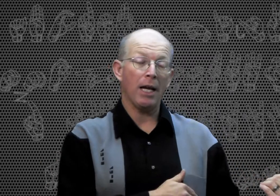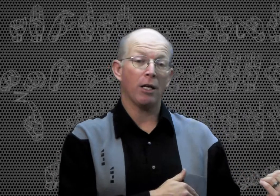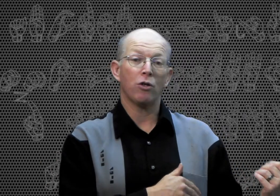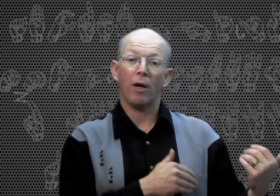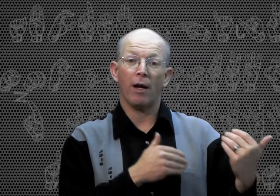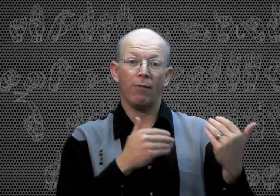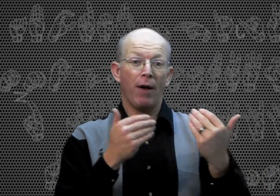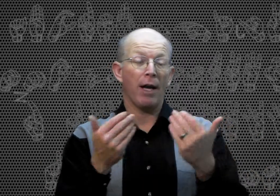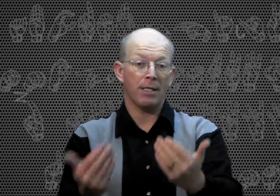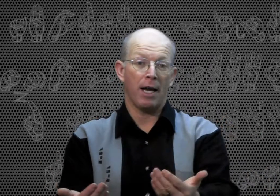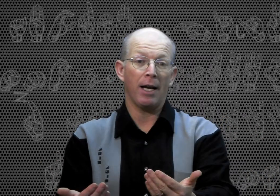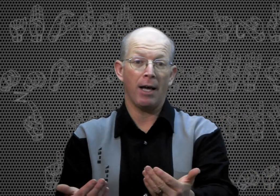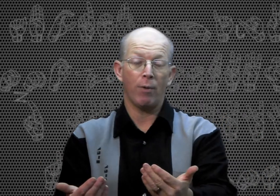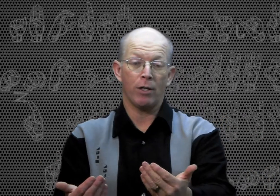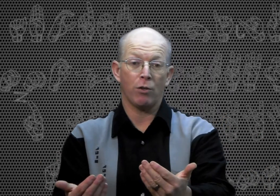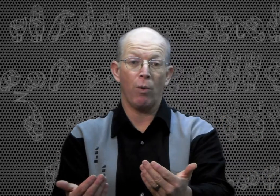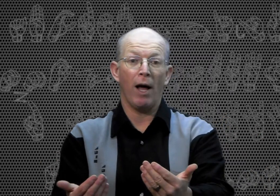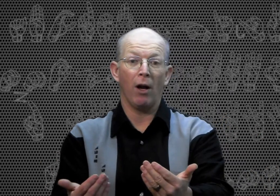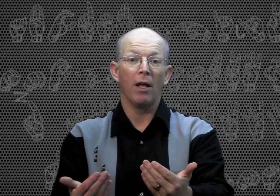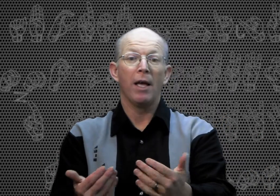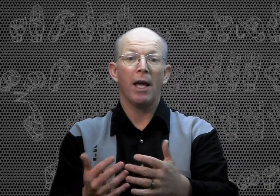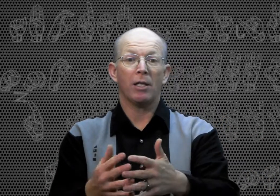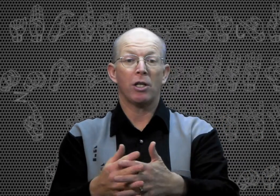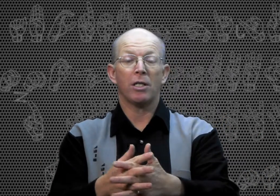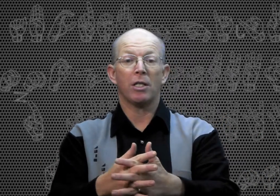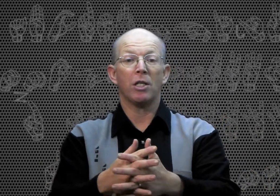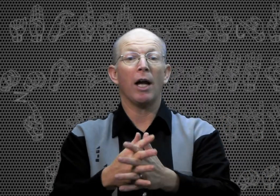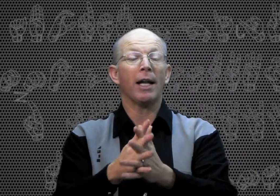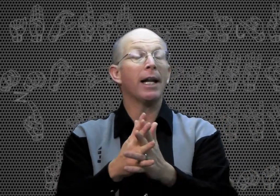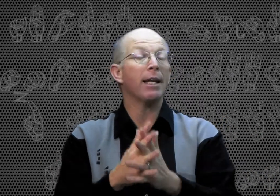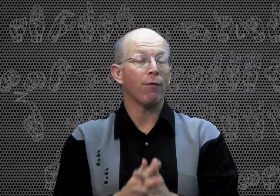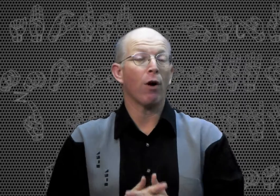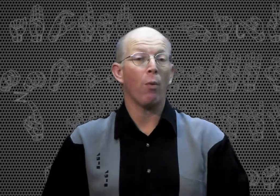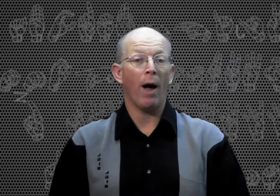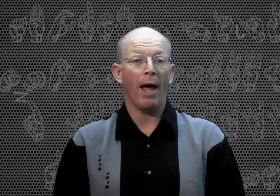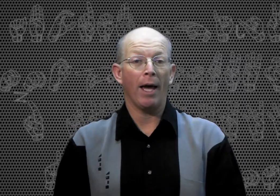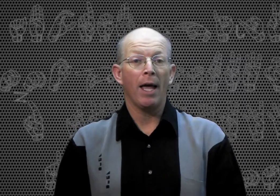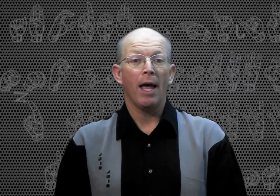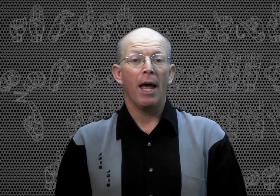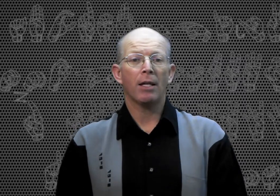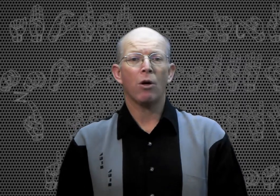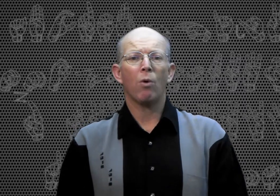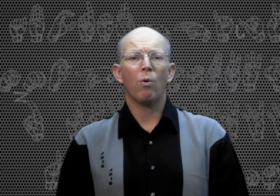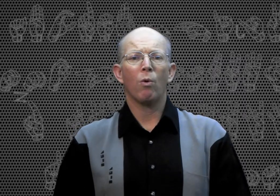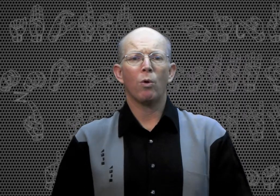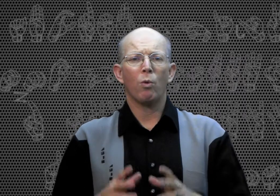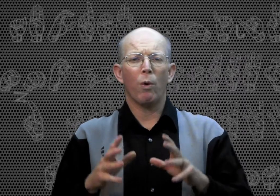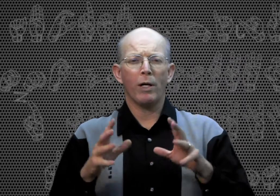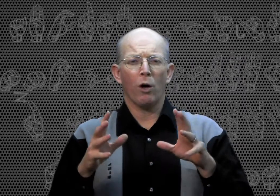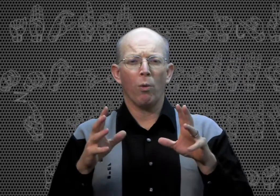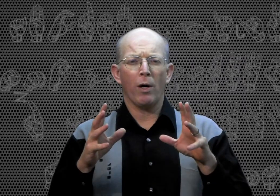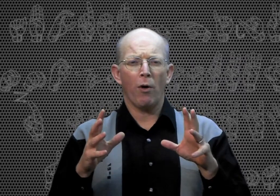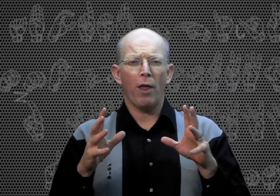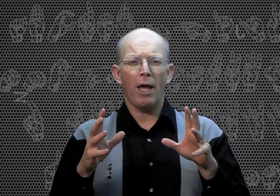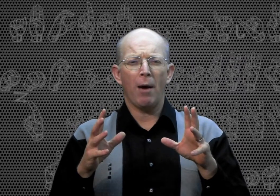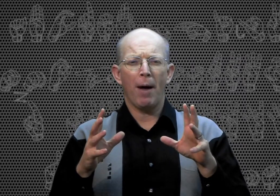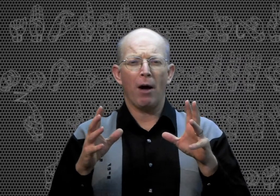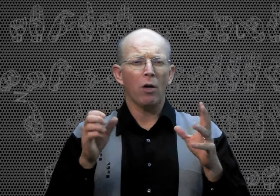English, you can convey it in sign language as well. It's just, it's done in a different way. And so when you're thinking about